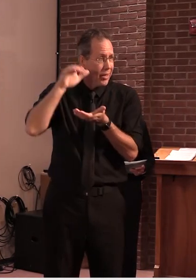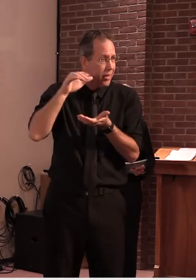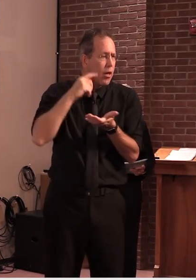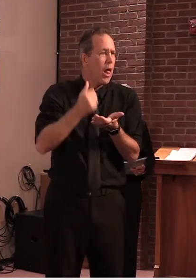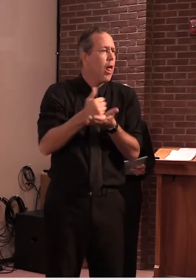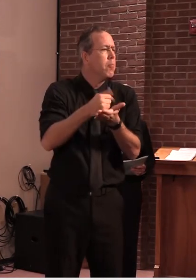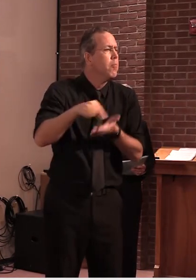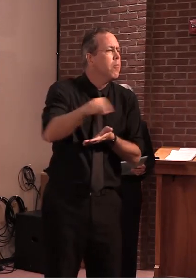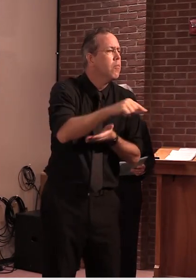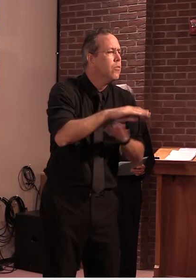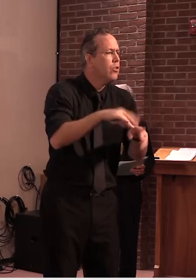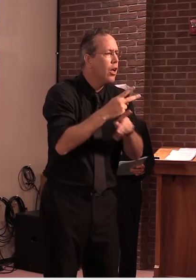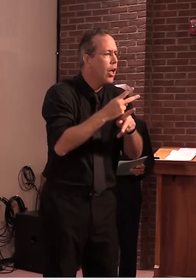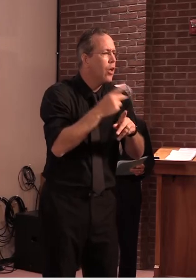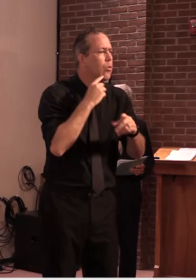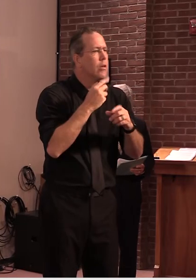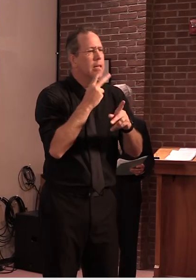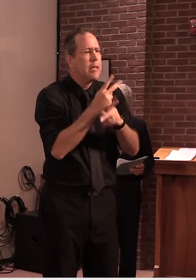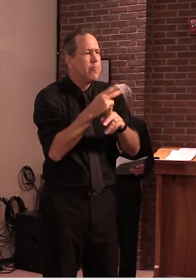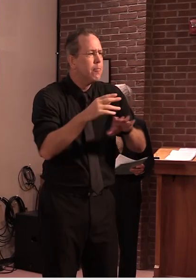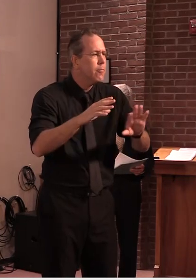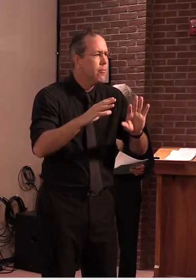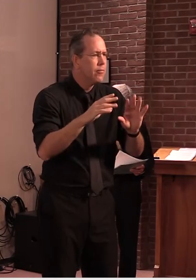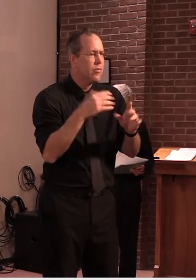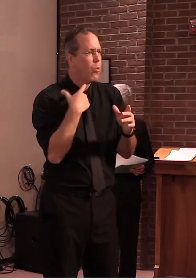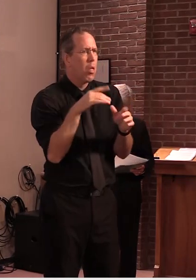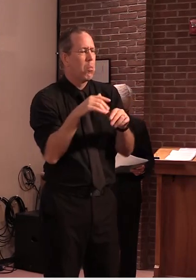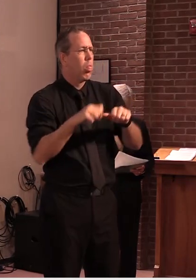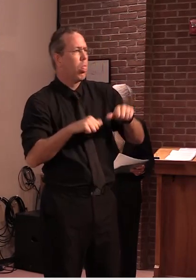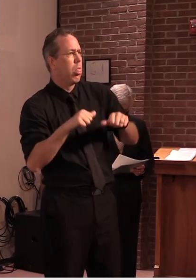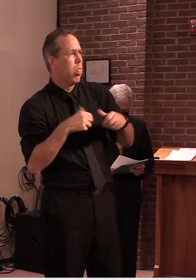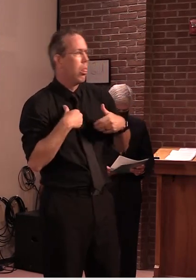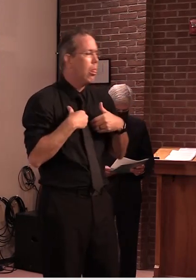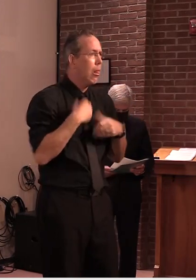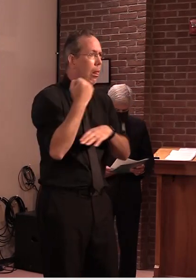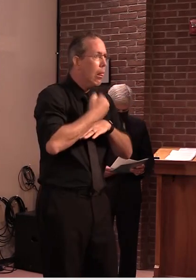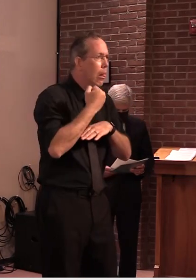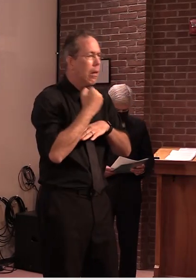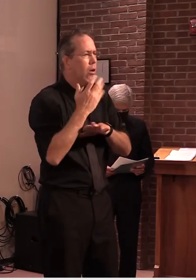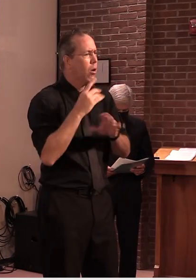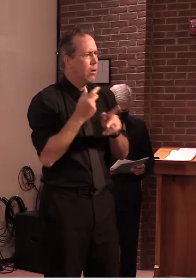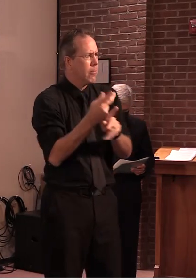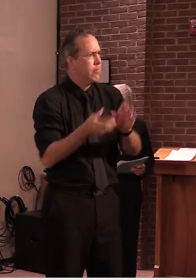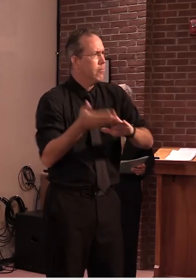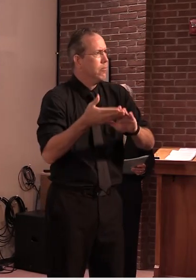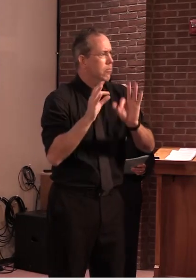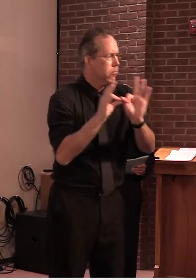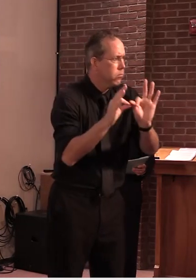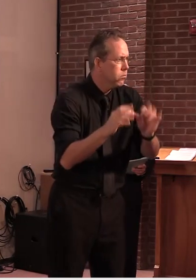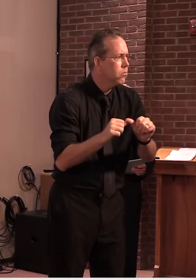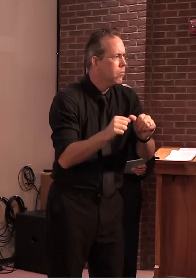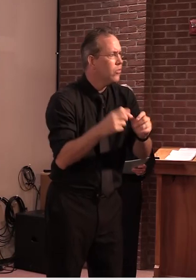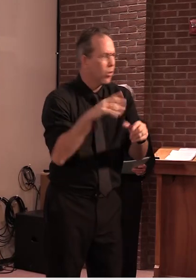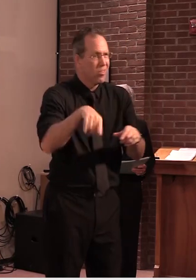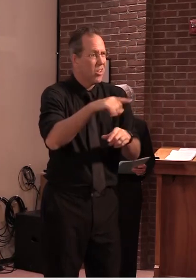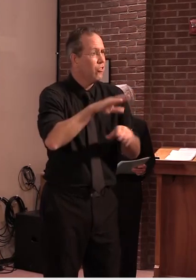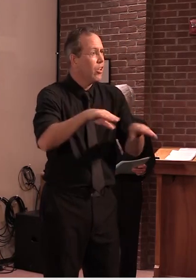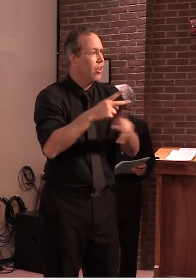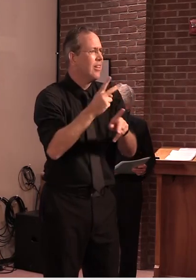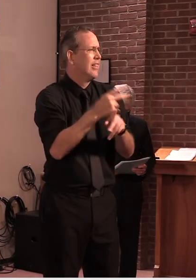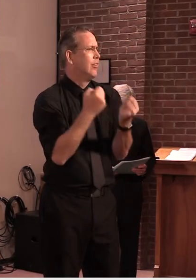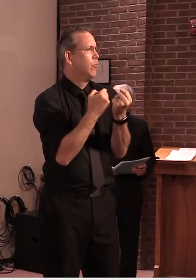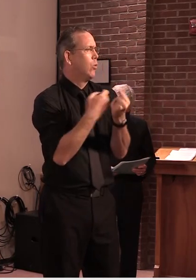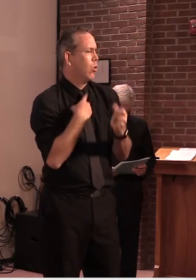business, just like anyone else. And they've suffered through this. So I think this will, this will help. But